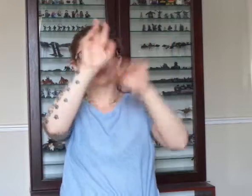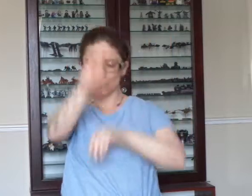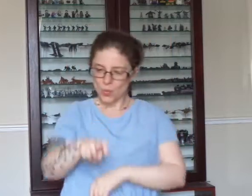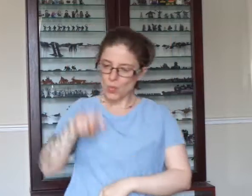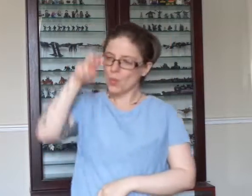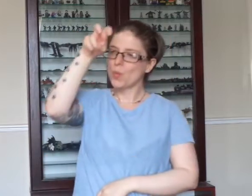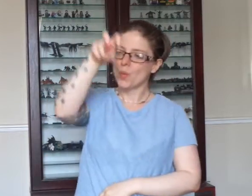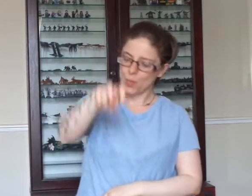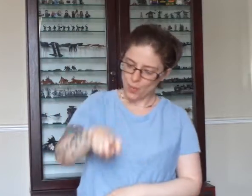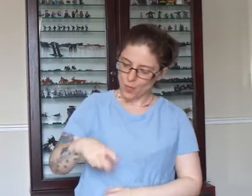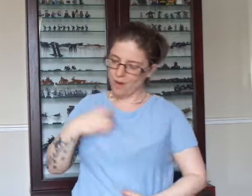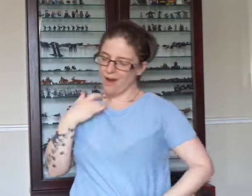recall.